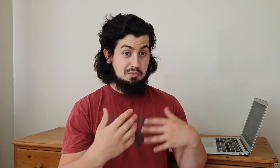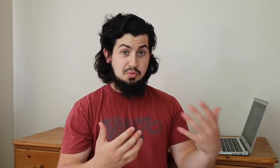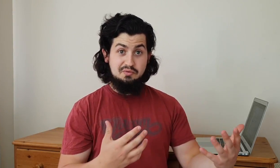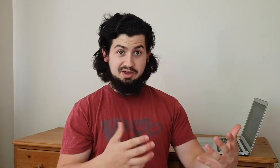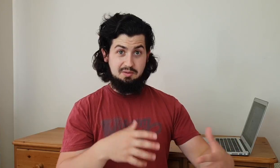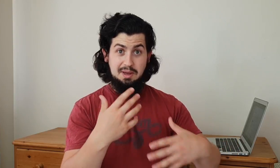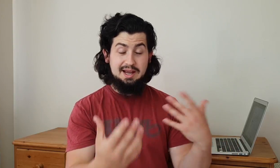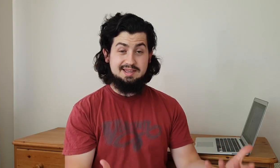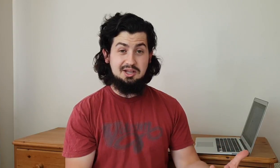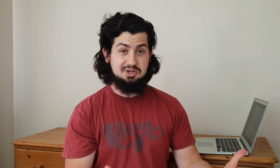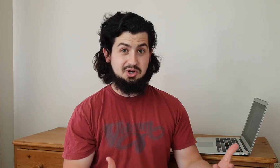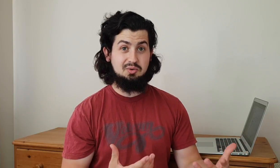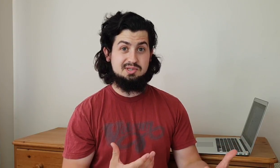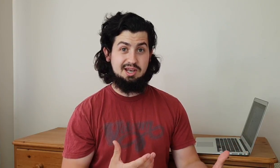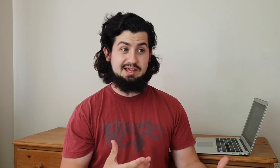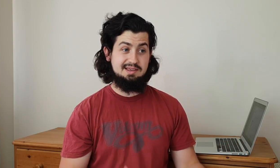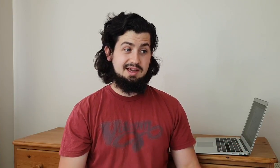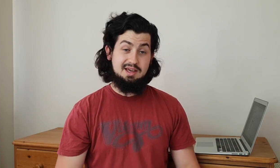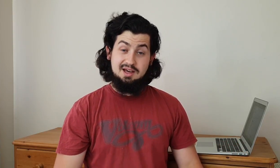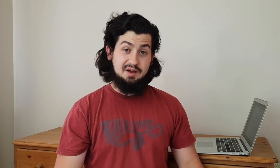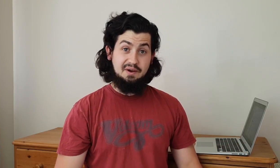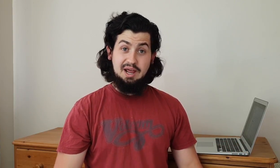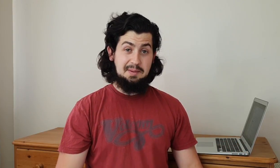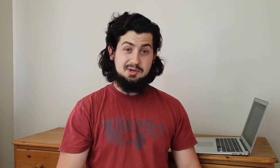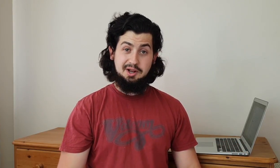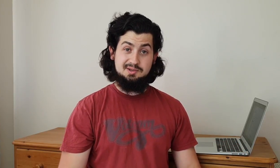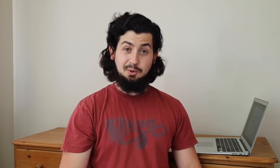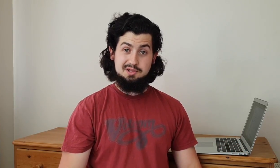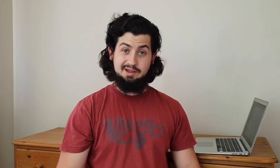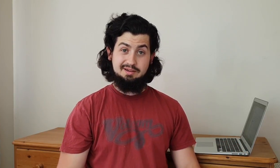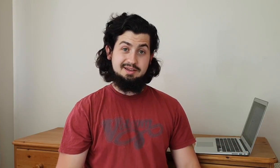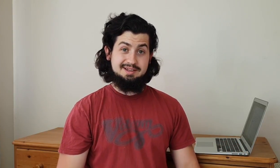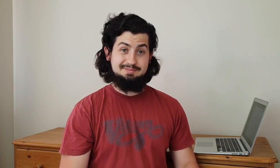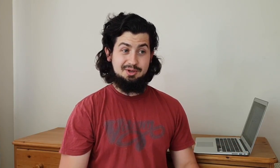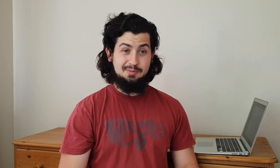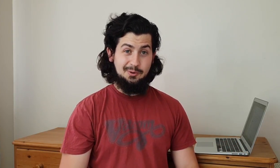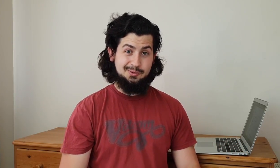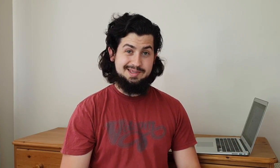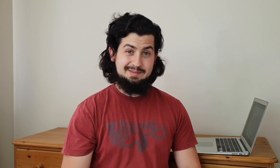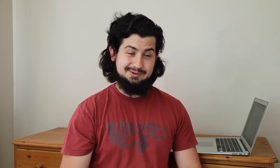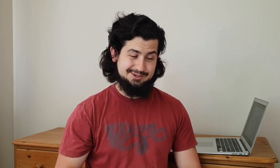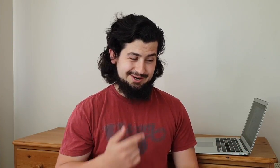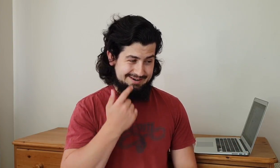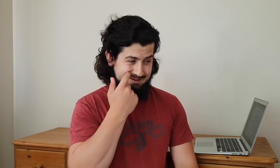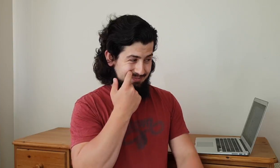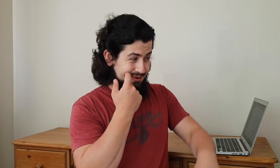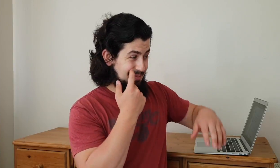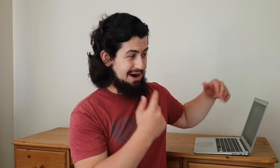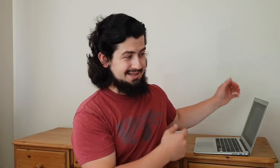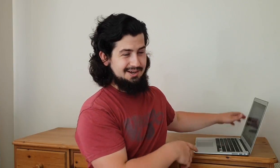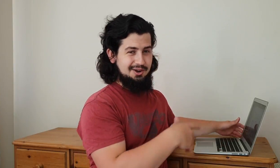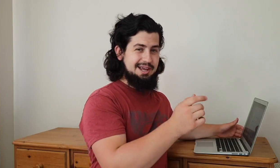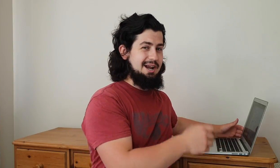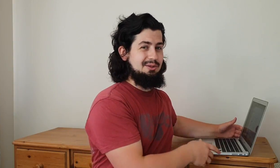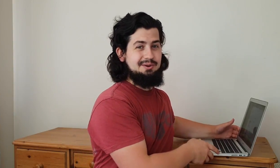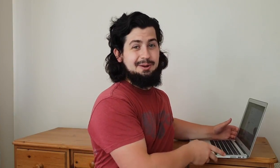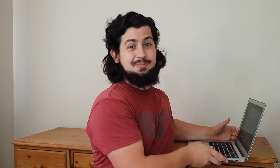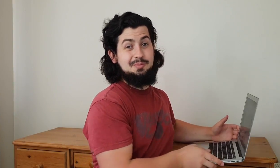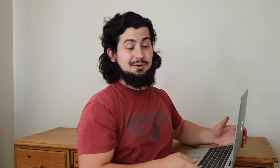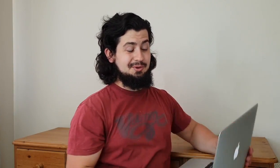moving paying attention constantly it's i found it absolutely exhausting but you build up your stamina inshallah when you practice a lot like everything you build up your